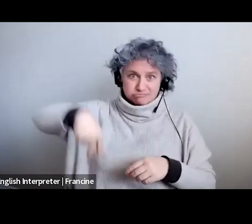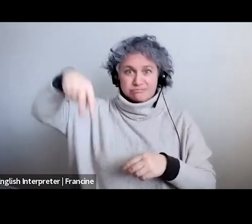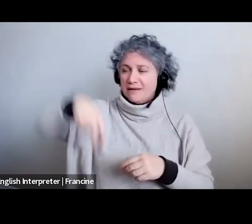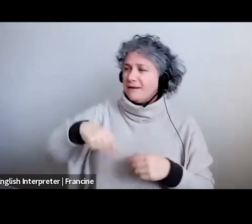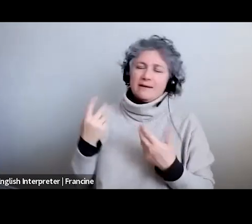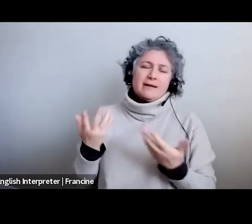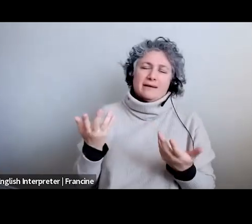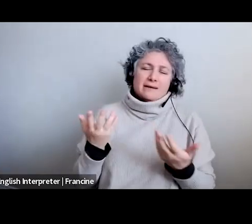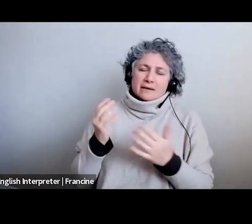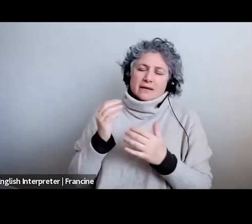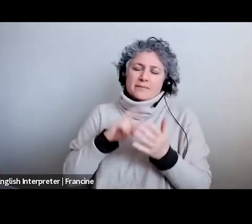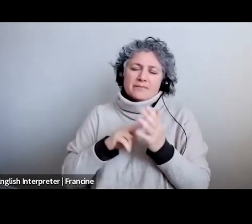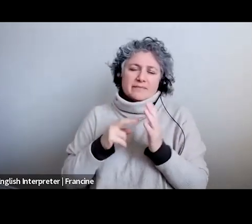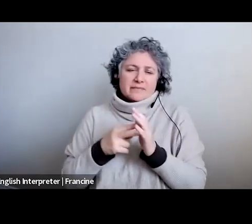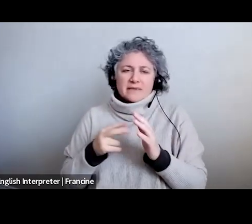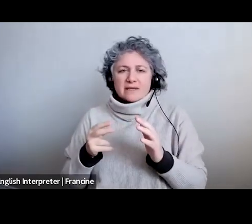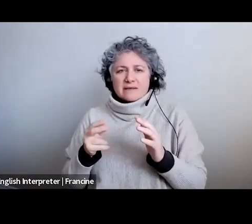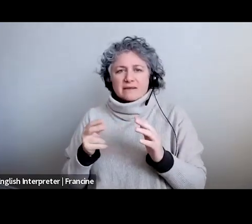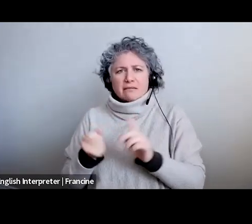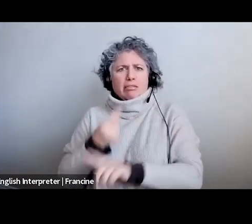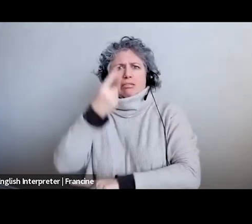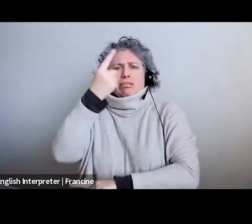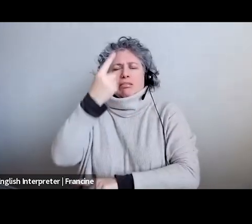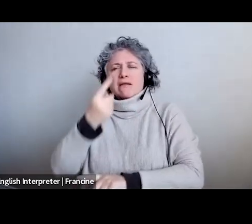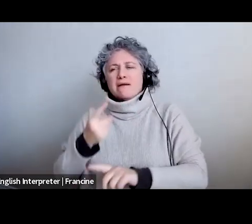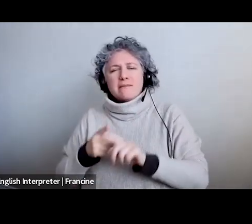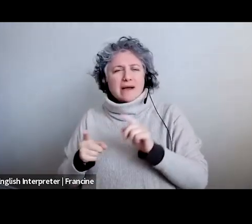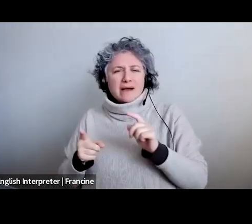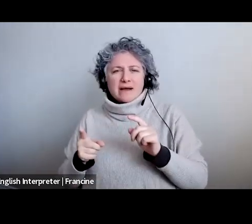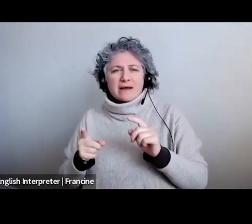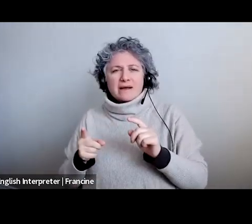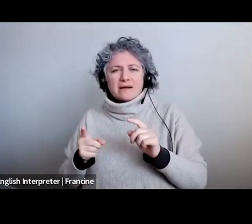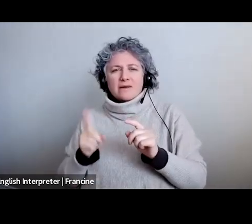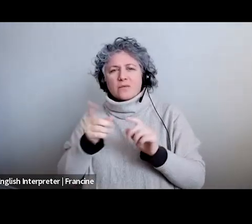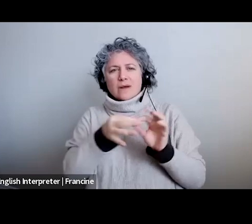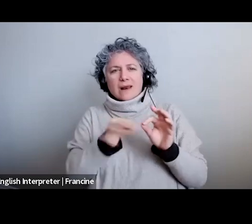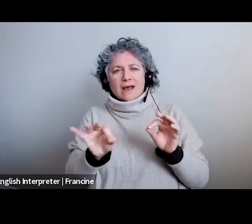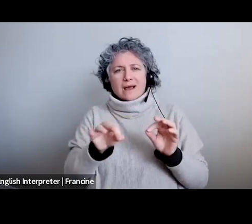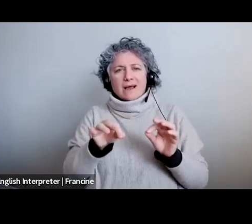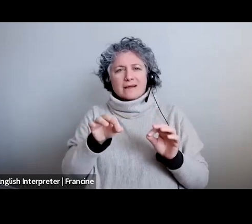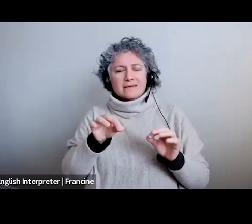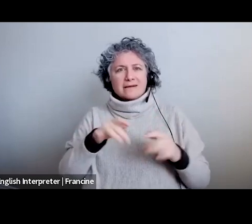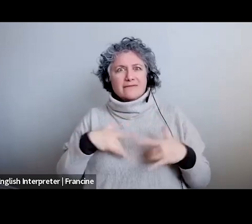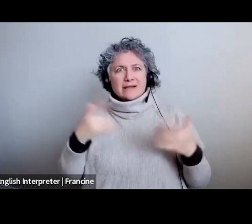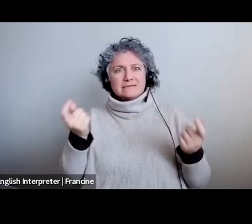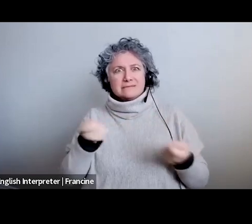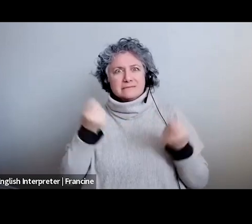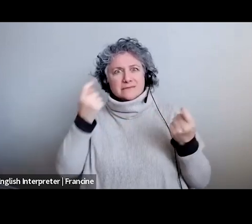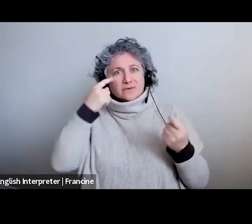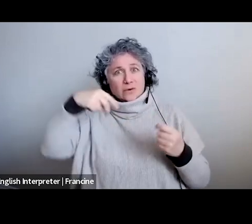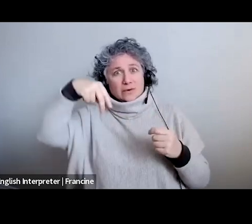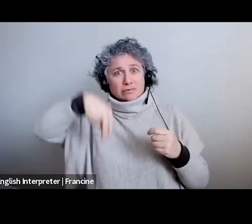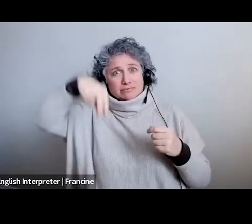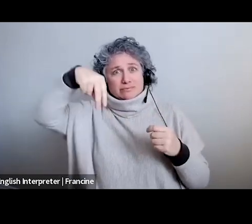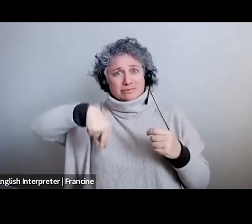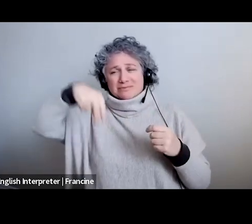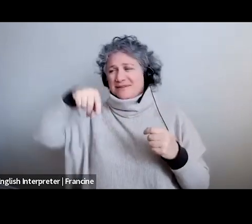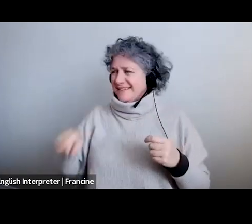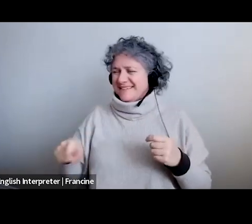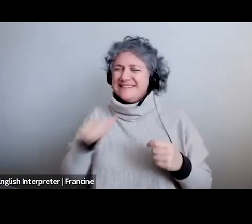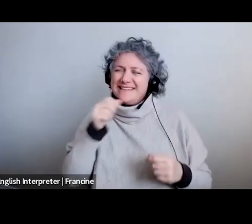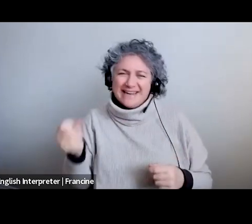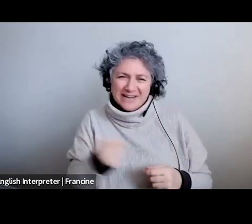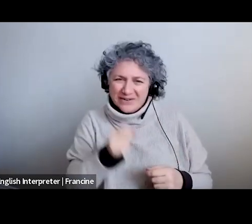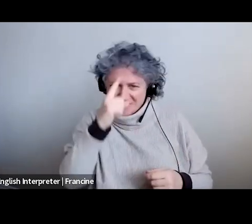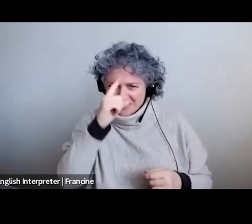a theater production you're not we're not going to hire someone for a one-line pogo stick event um